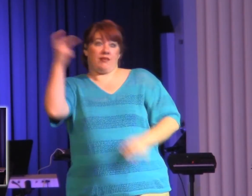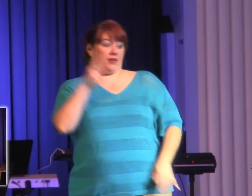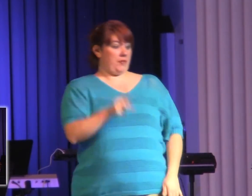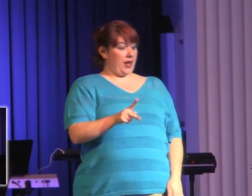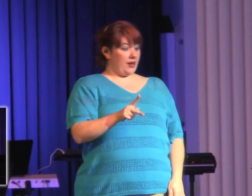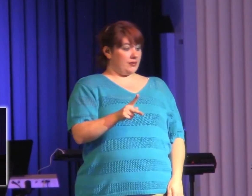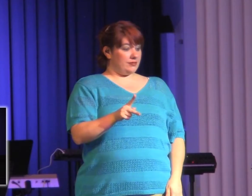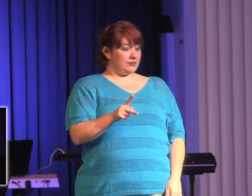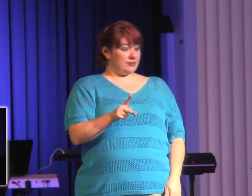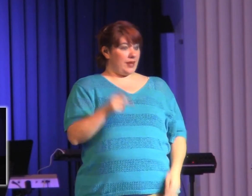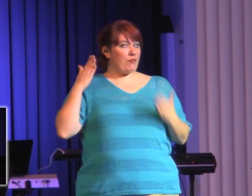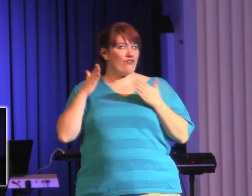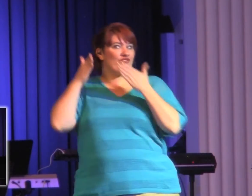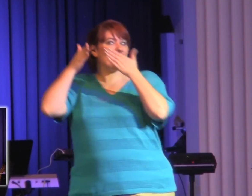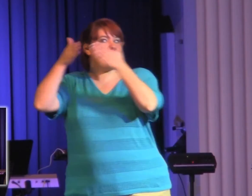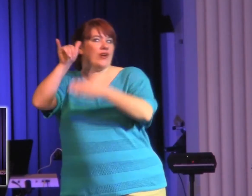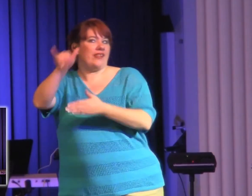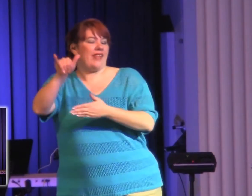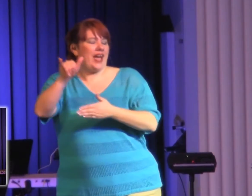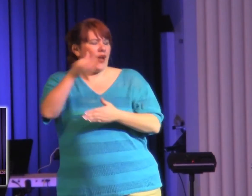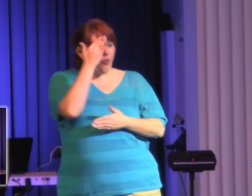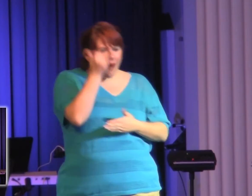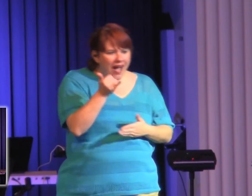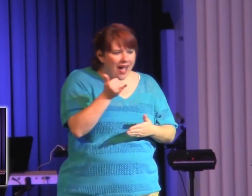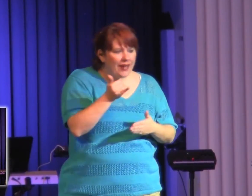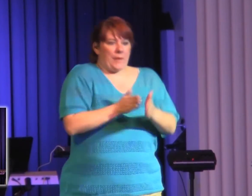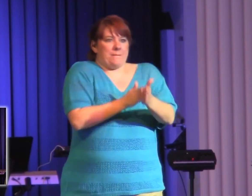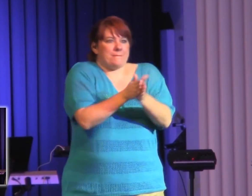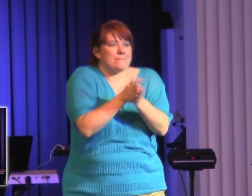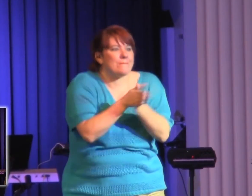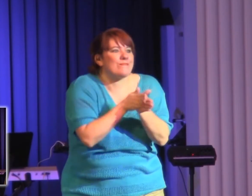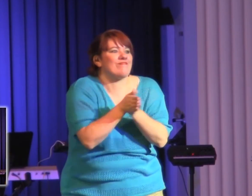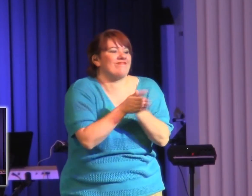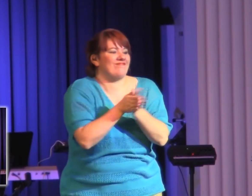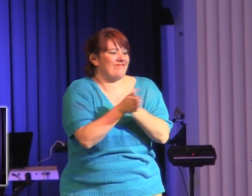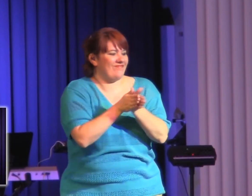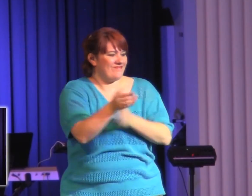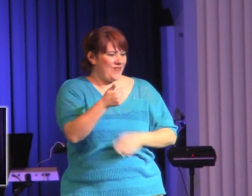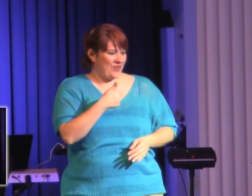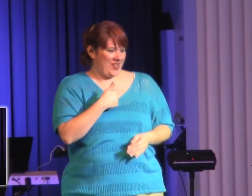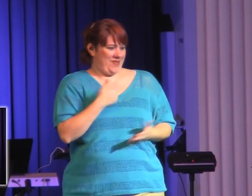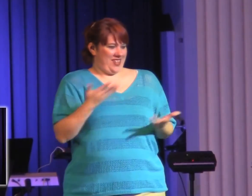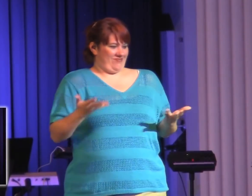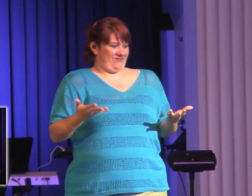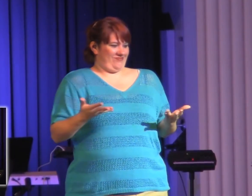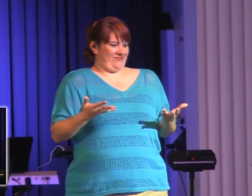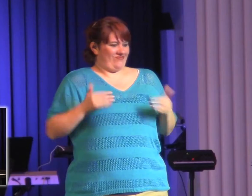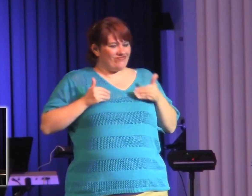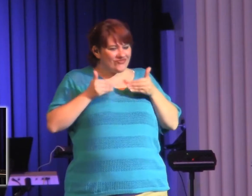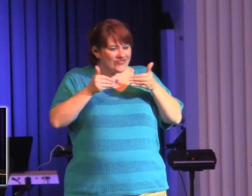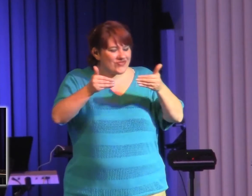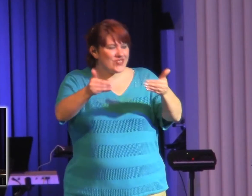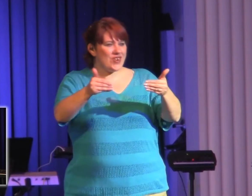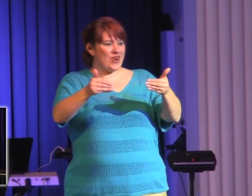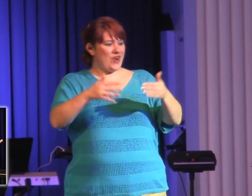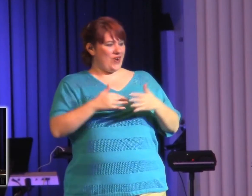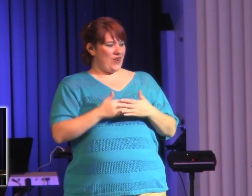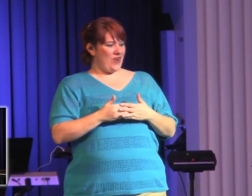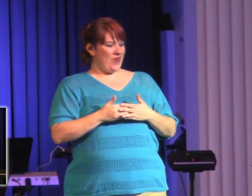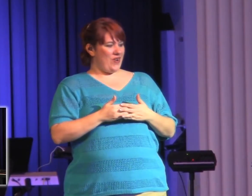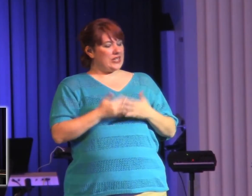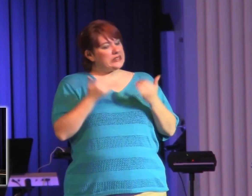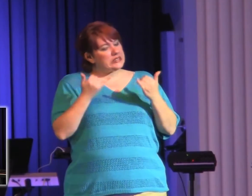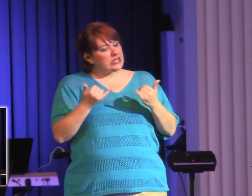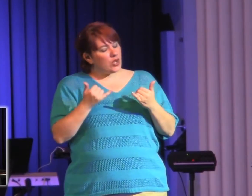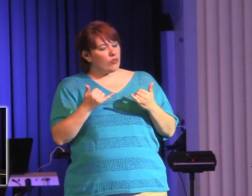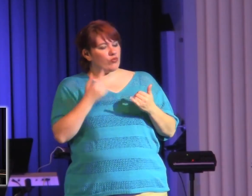that. Why? Well, because that's going to be a motivator for me. Man, I was just reading the book of Revelation where, you know, they were looking for someone who